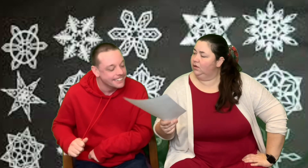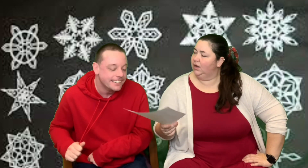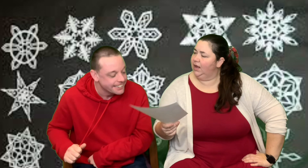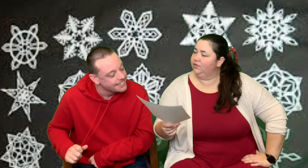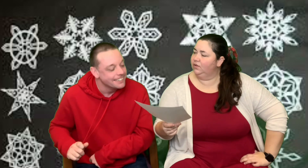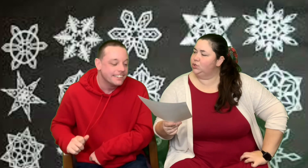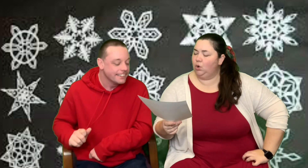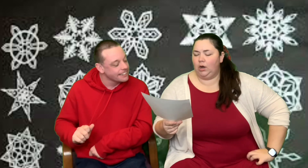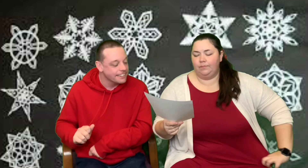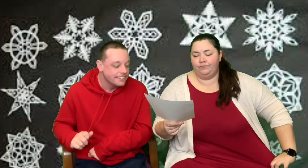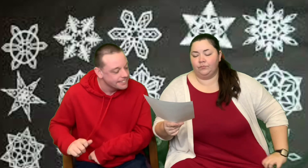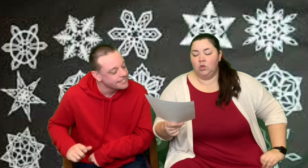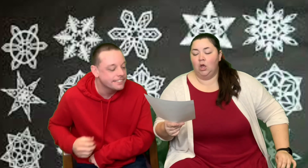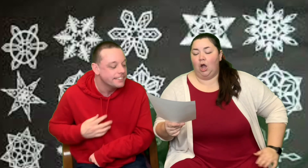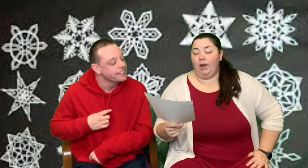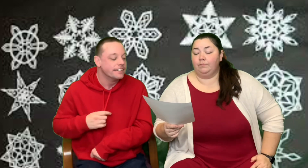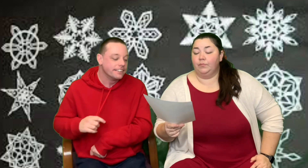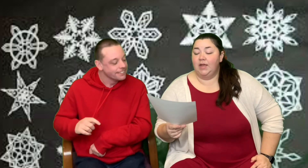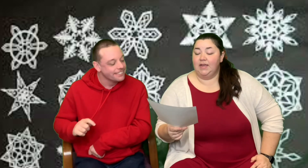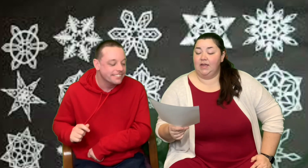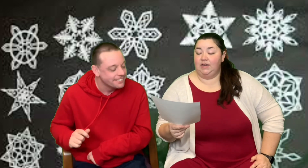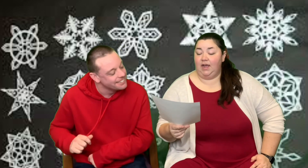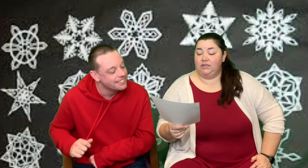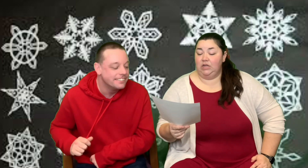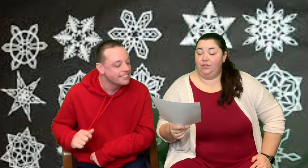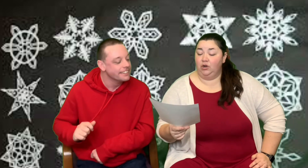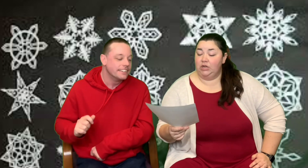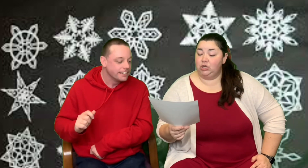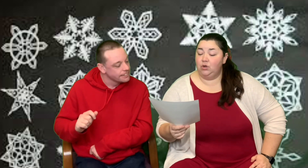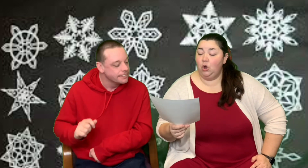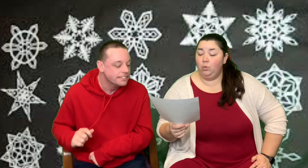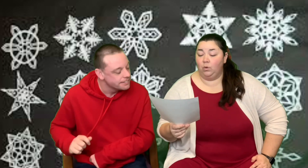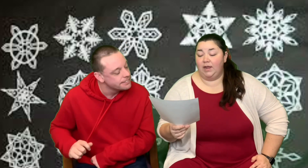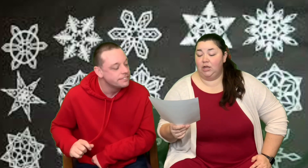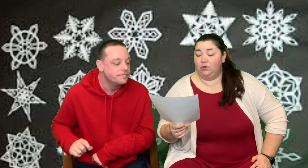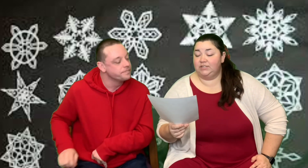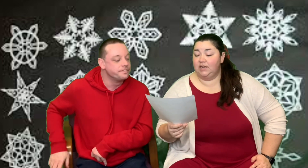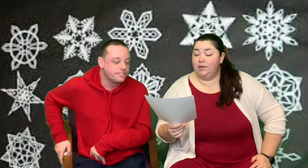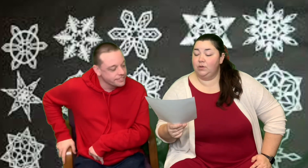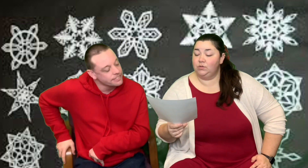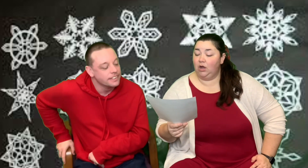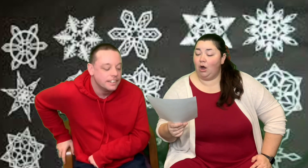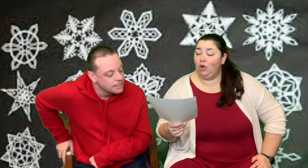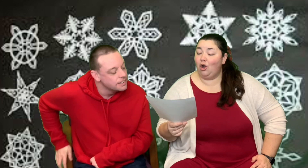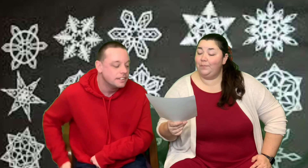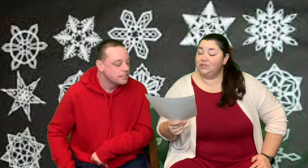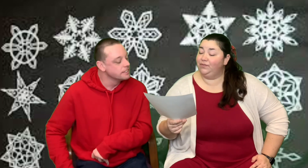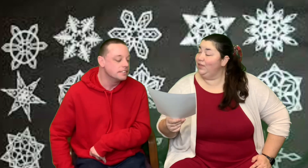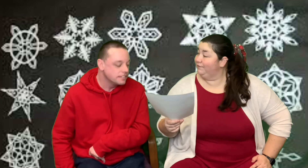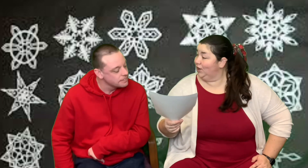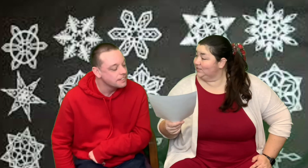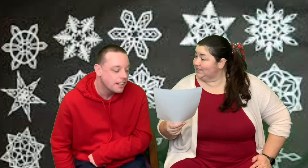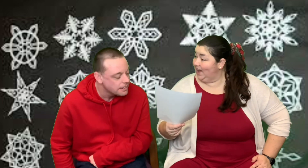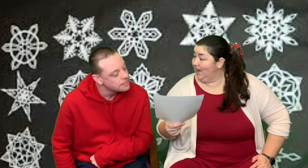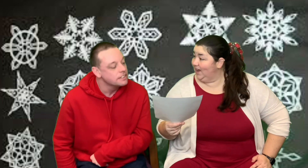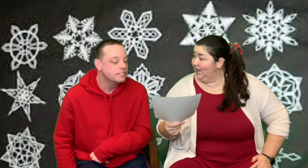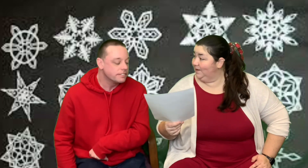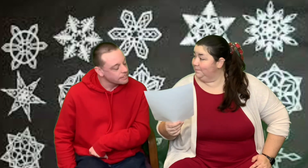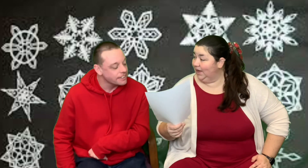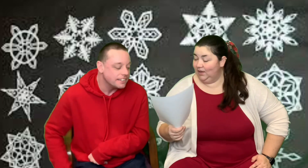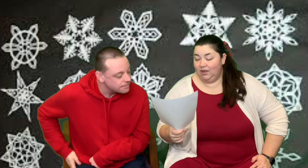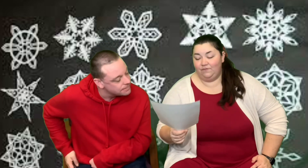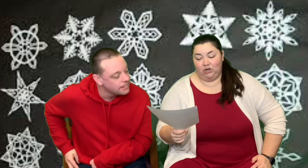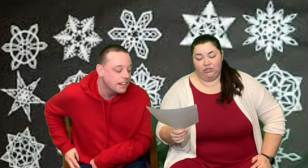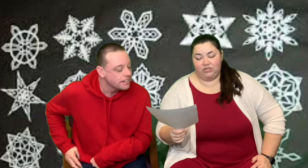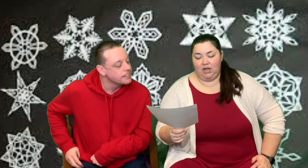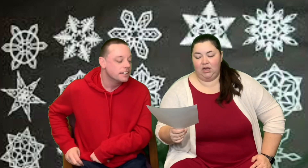but still an excellent story. All right. In 1932, Radio City Music Hall opens for the first time.